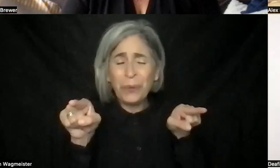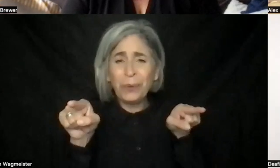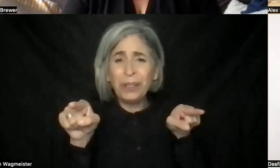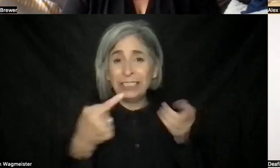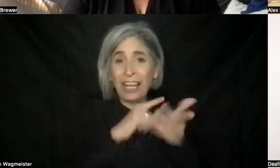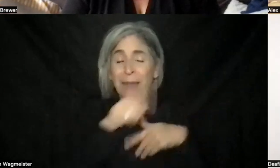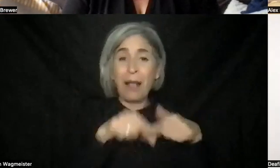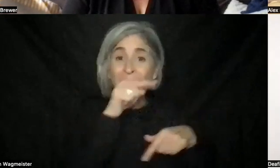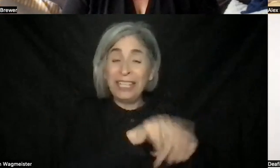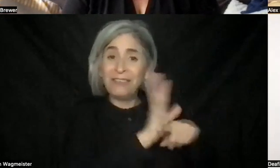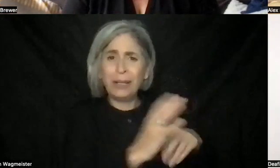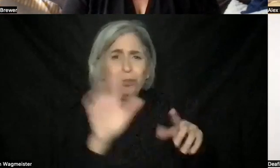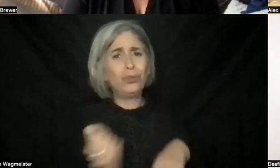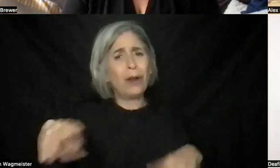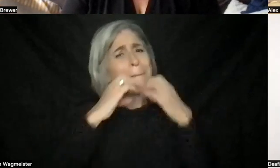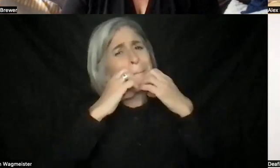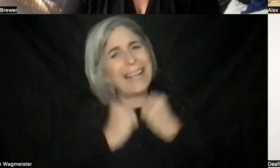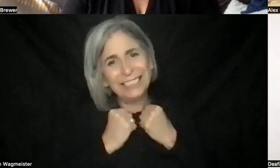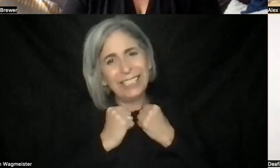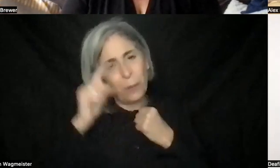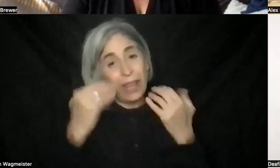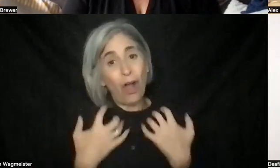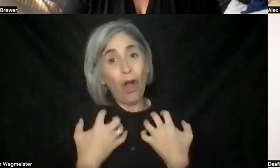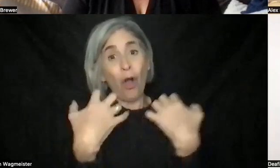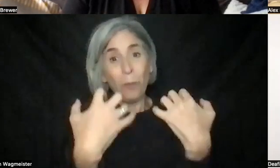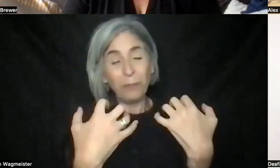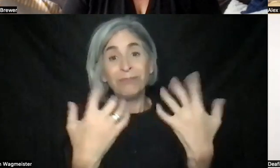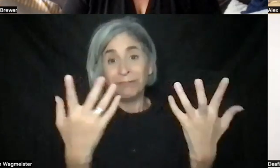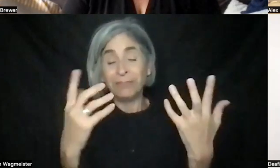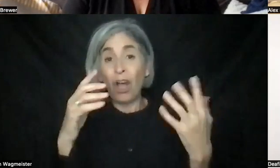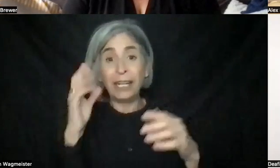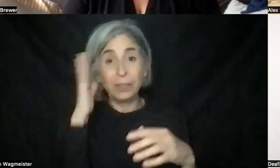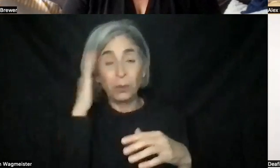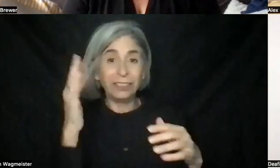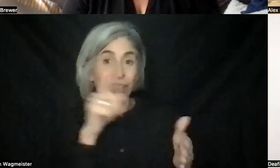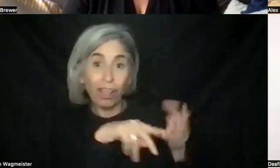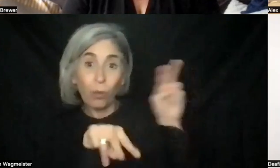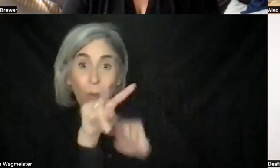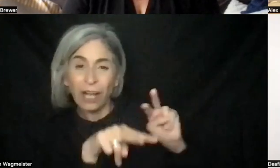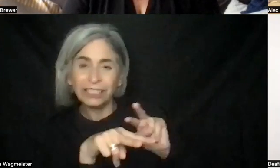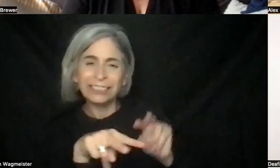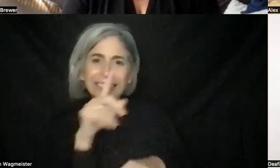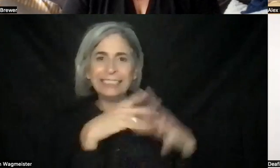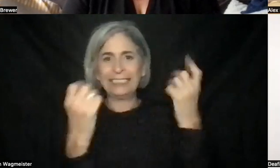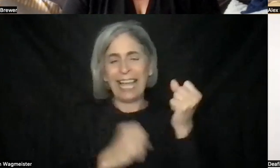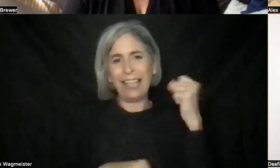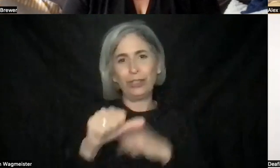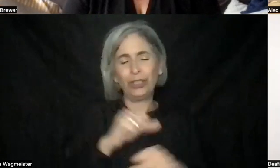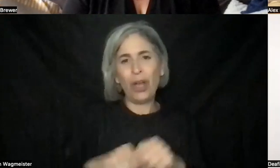passionate about it. And we hope their audience is able to check out sign the show. And director Kat Brewer and executive producer Matt Maxey. Thank you